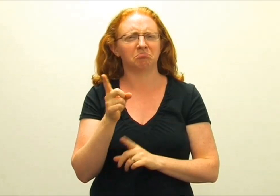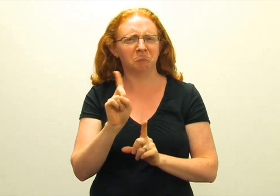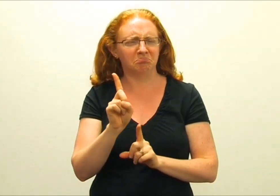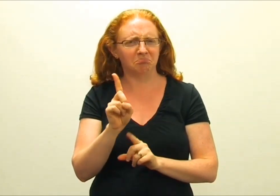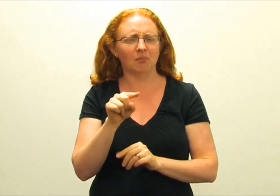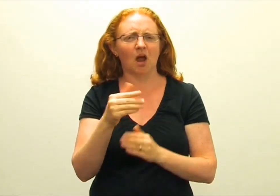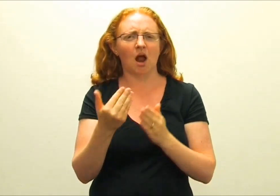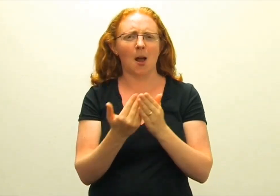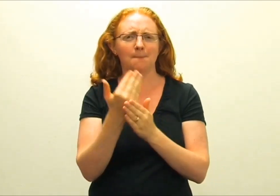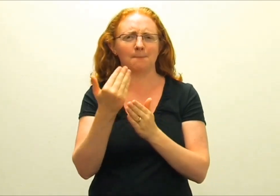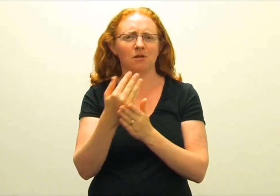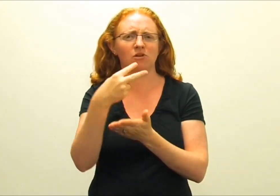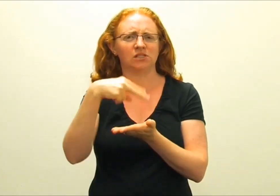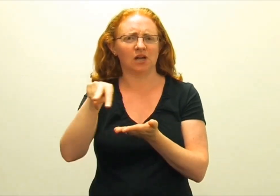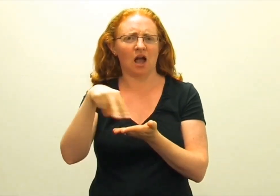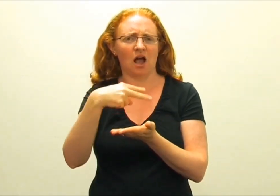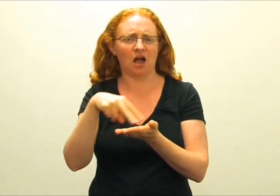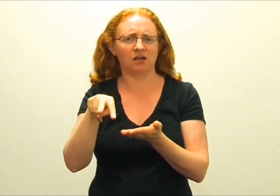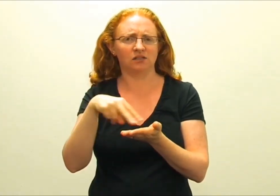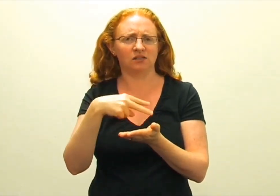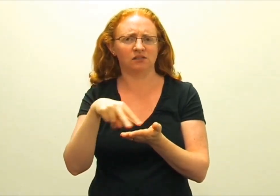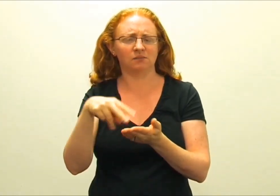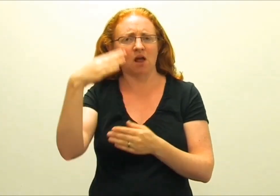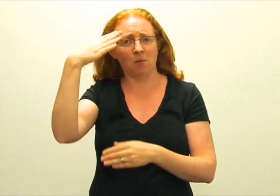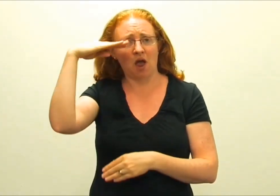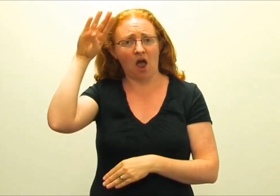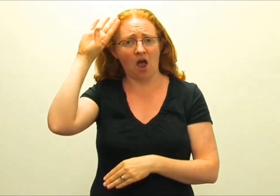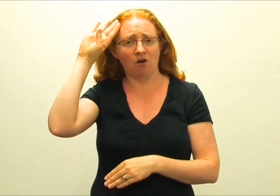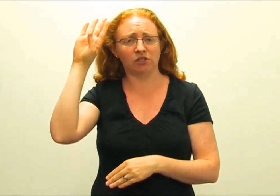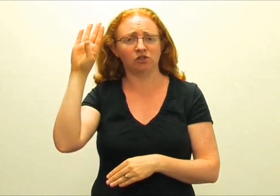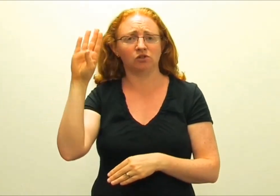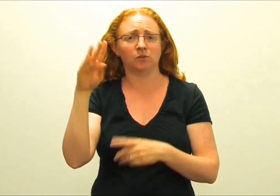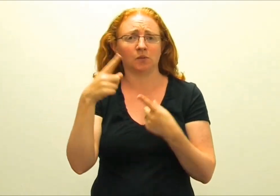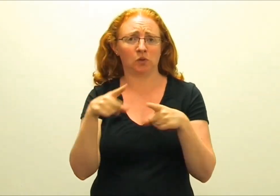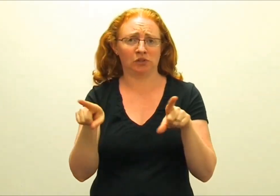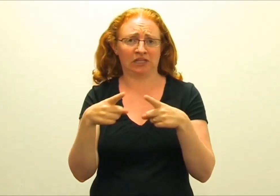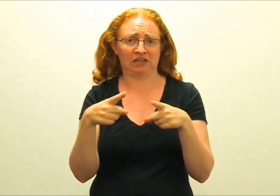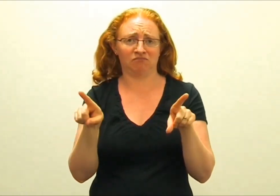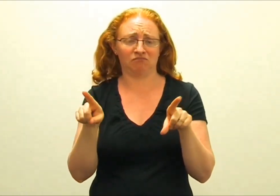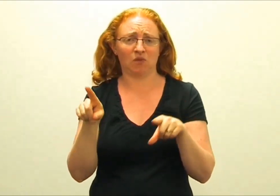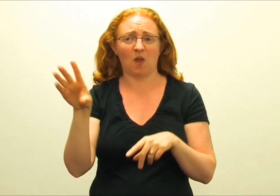And that really focuses on modern dance set to Irish music.